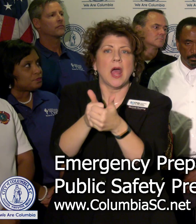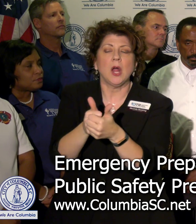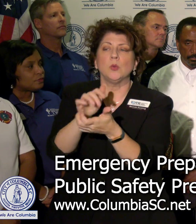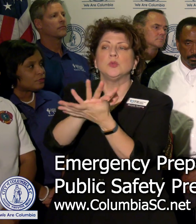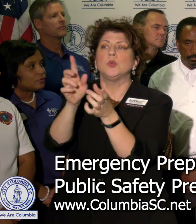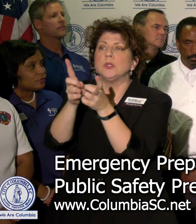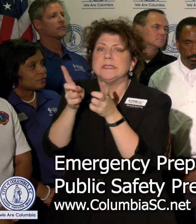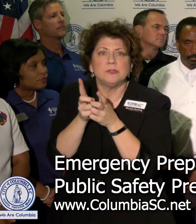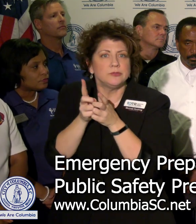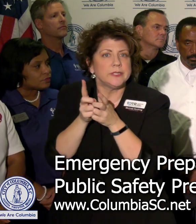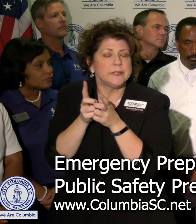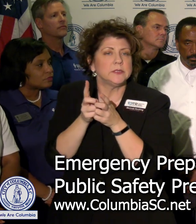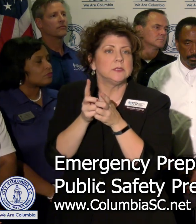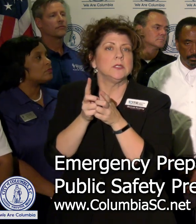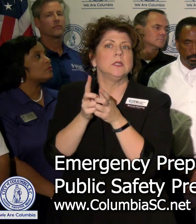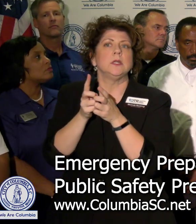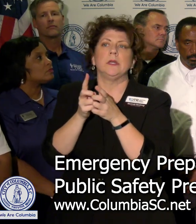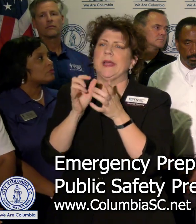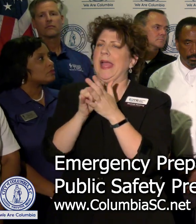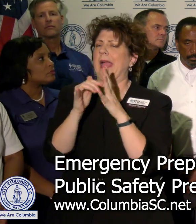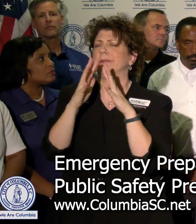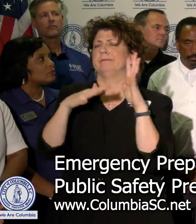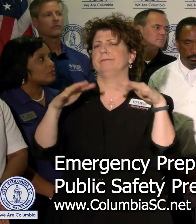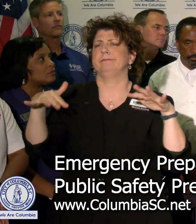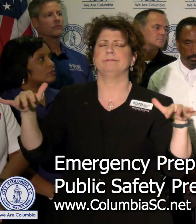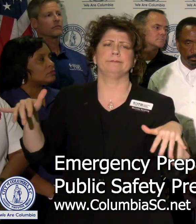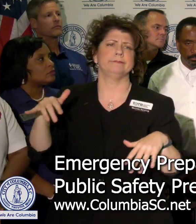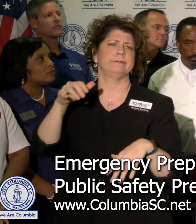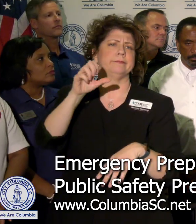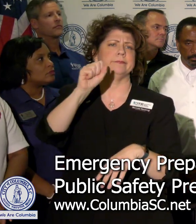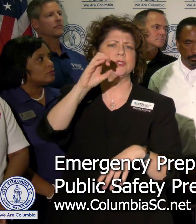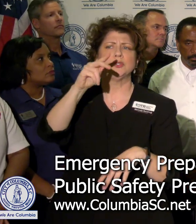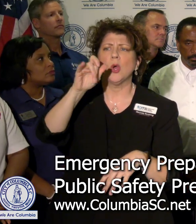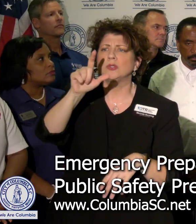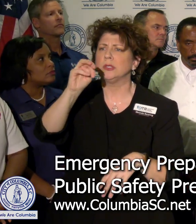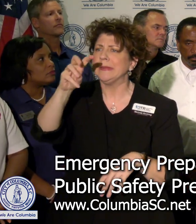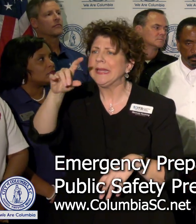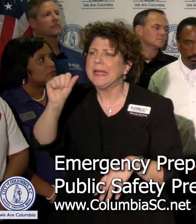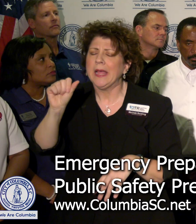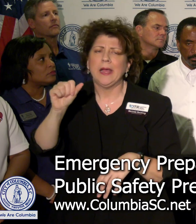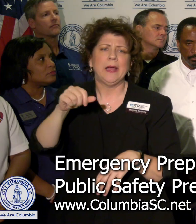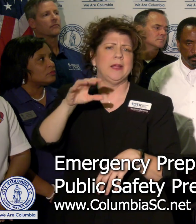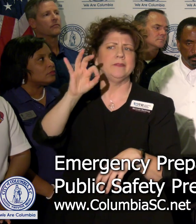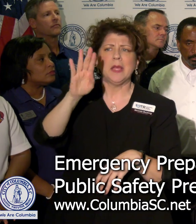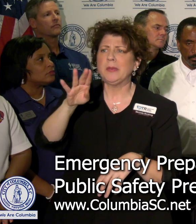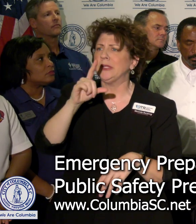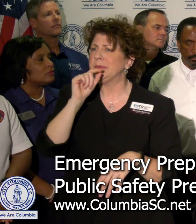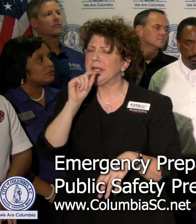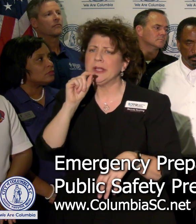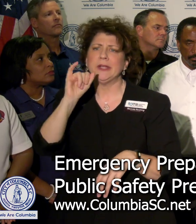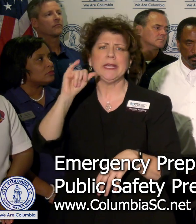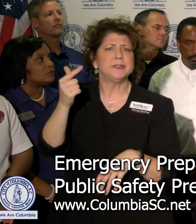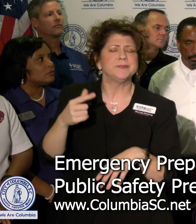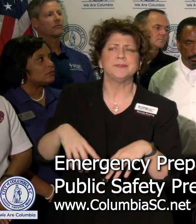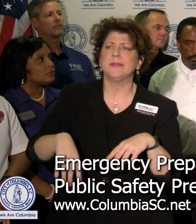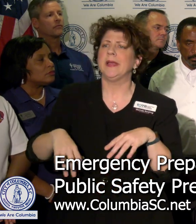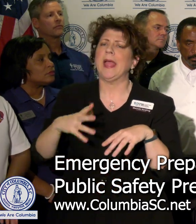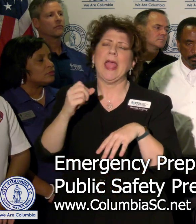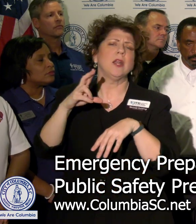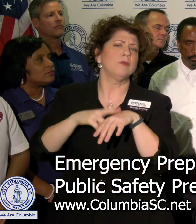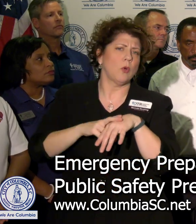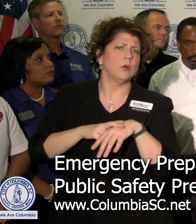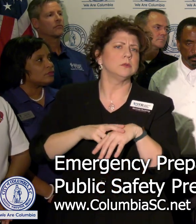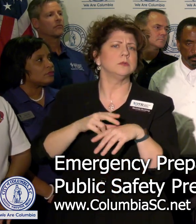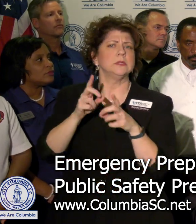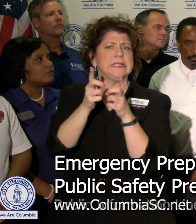districts at their various social media websites or mediums, Facebook, Twitter, Instagram, and of course the district's